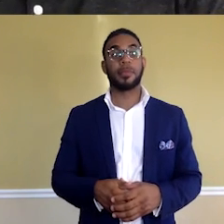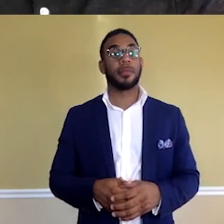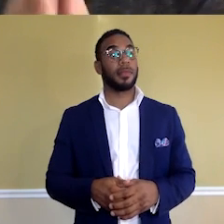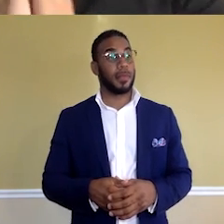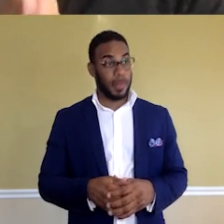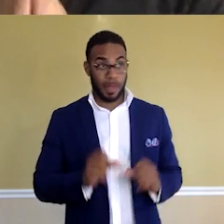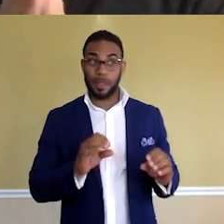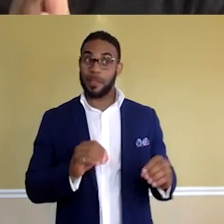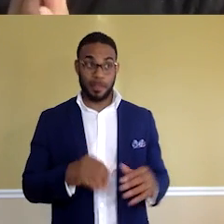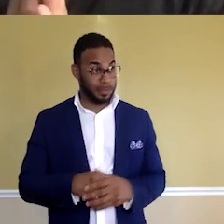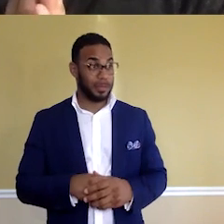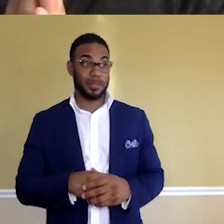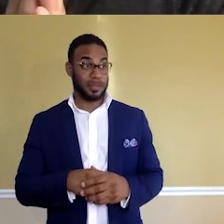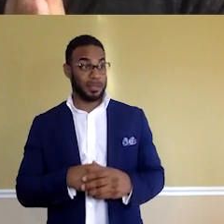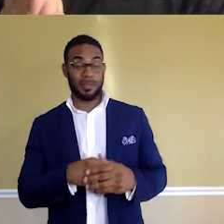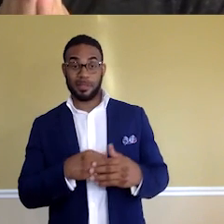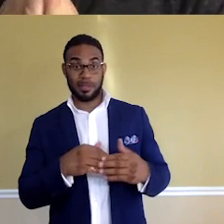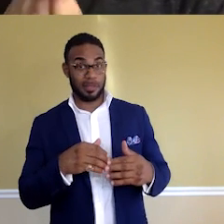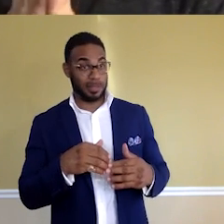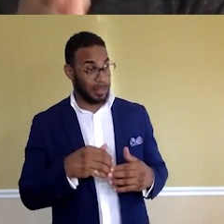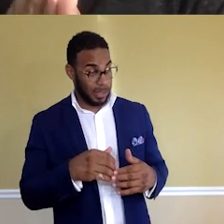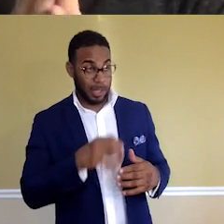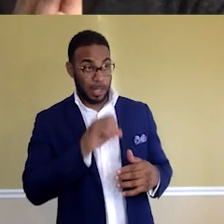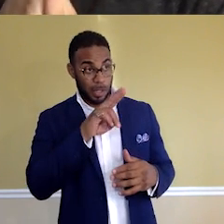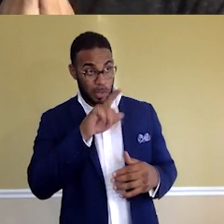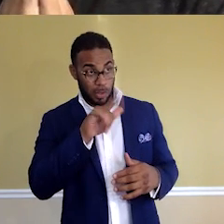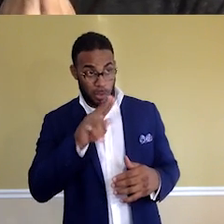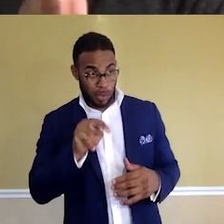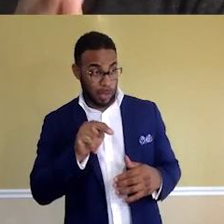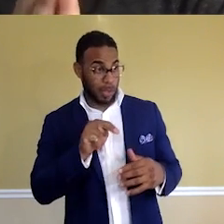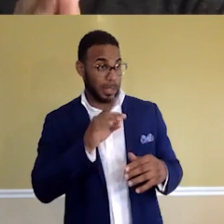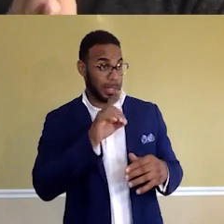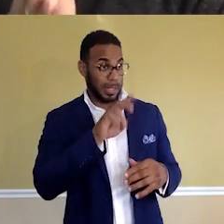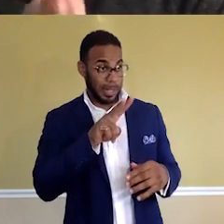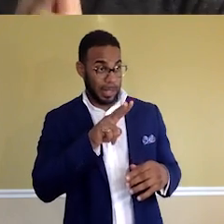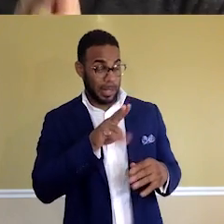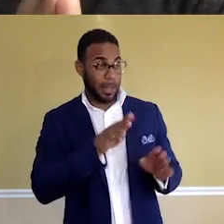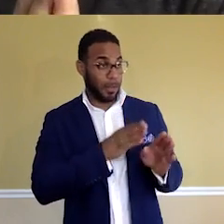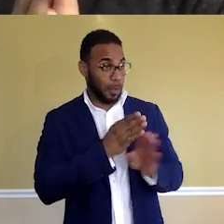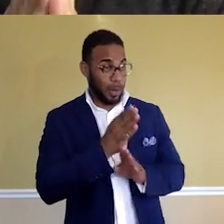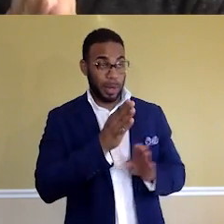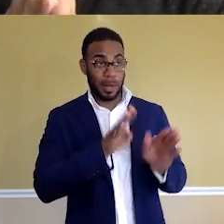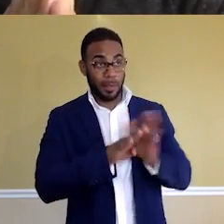Sultan, Dev Carriers, developer, thank you. I enjoyed every single moment of this interview.